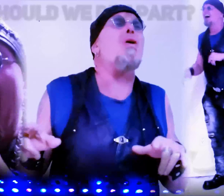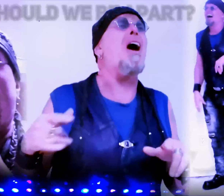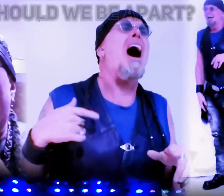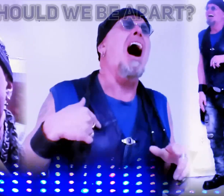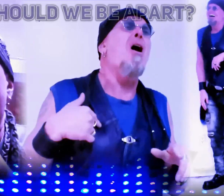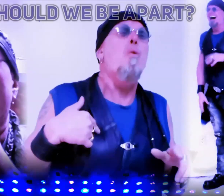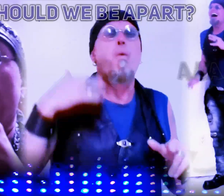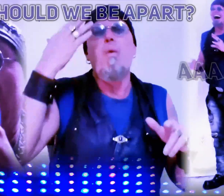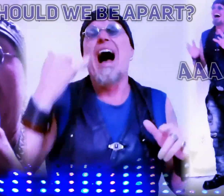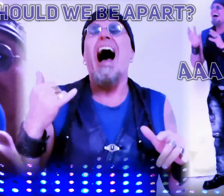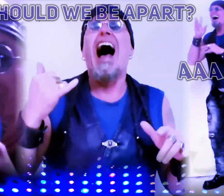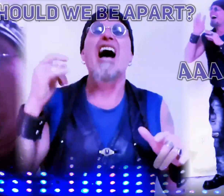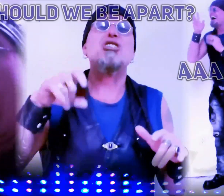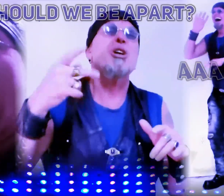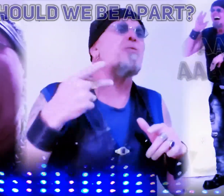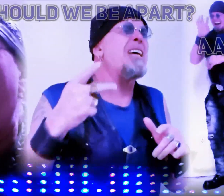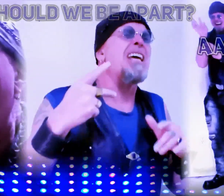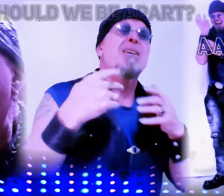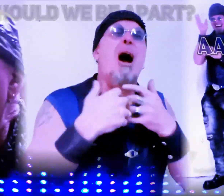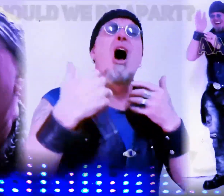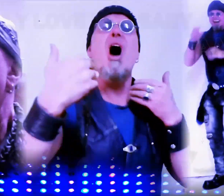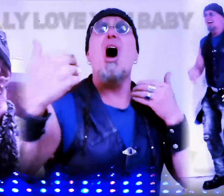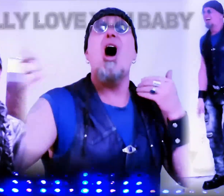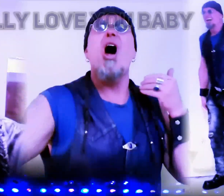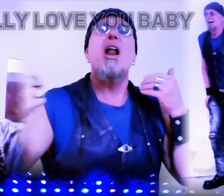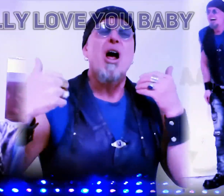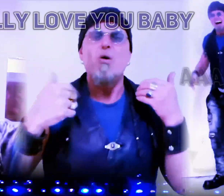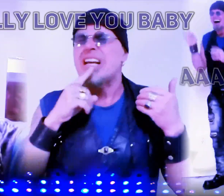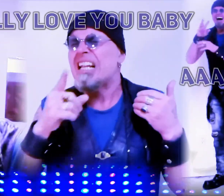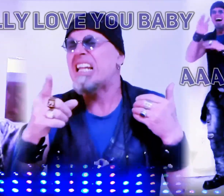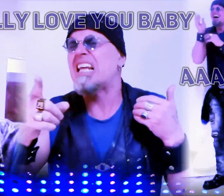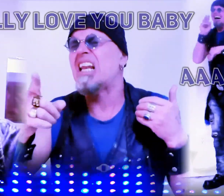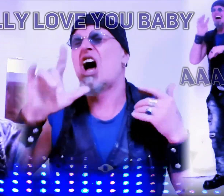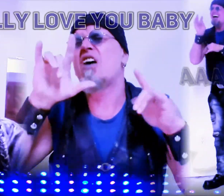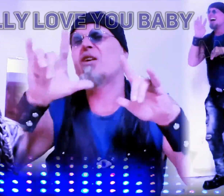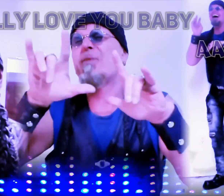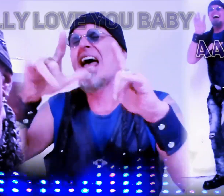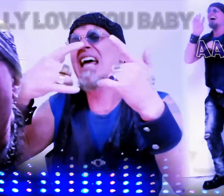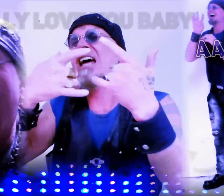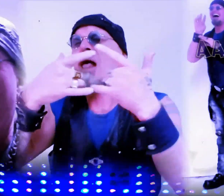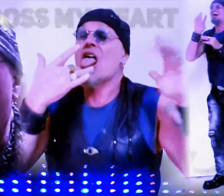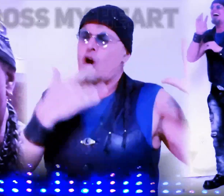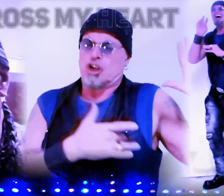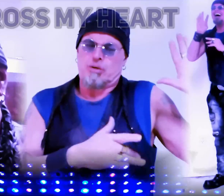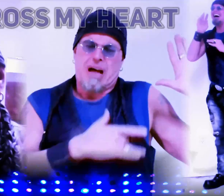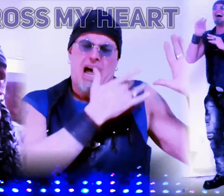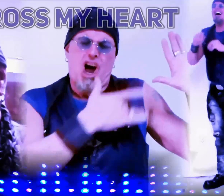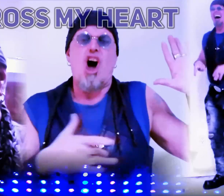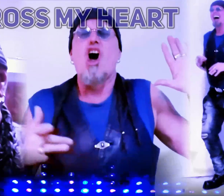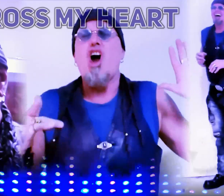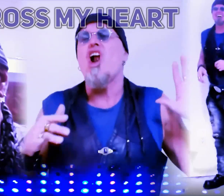Oh, I should be a part. I really love you, baby. Cross my heart.